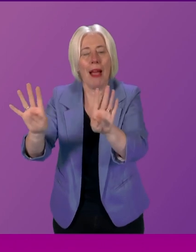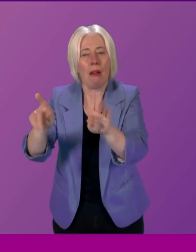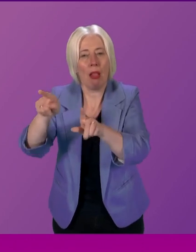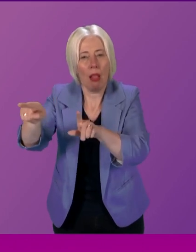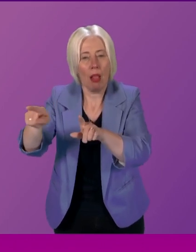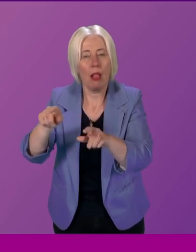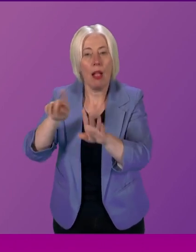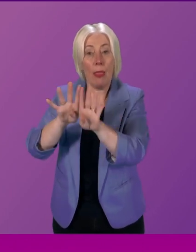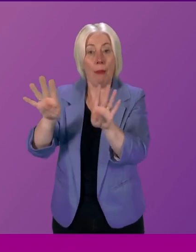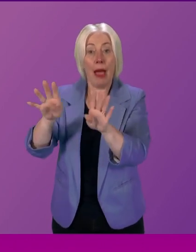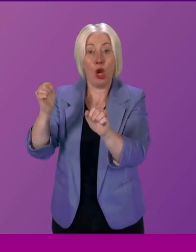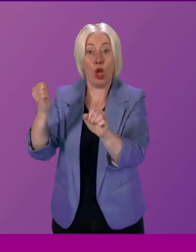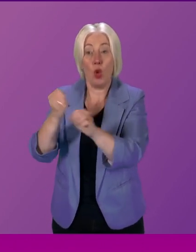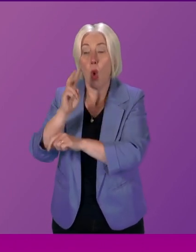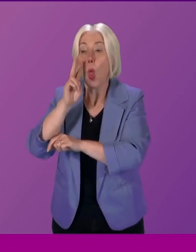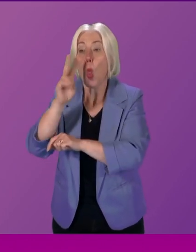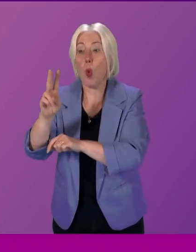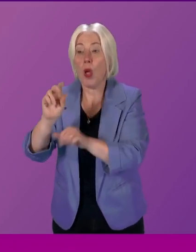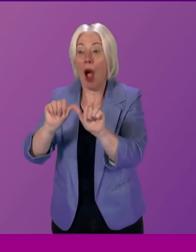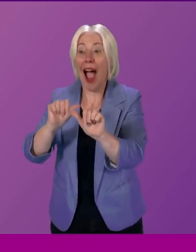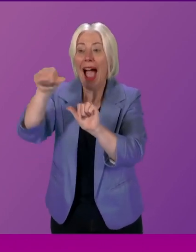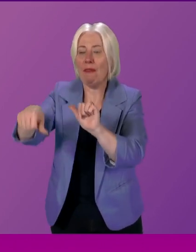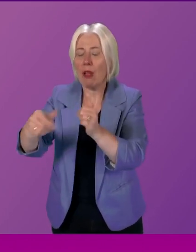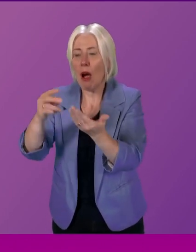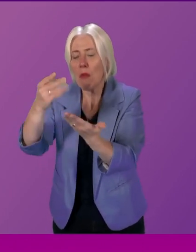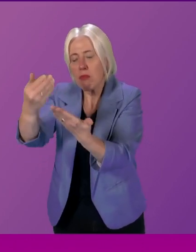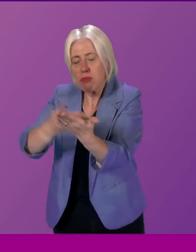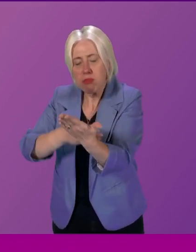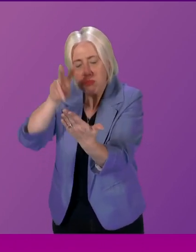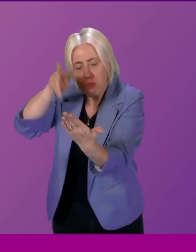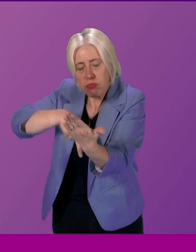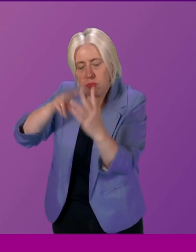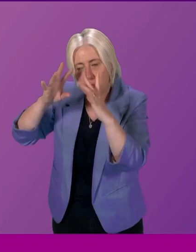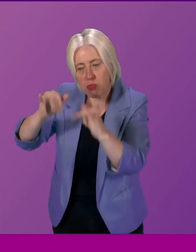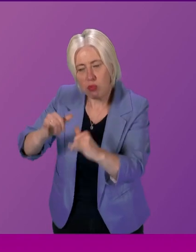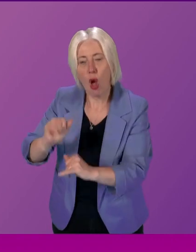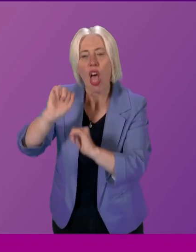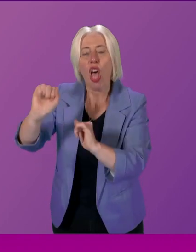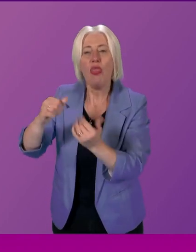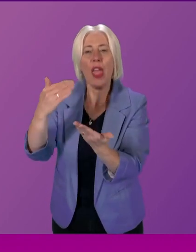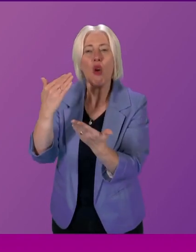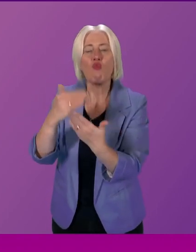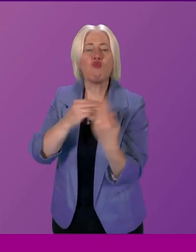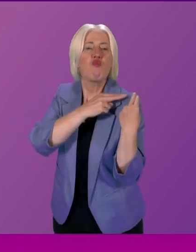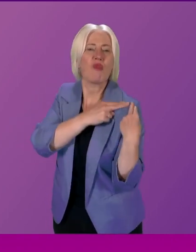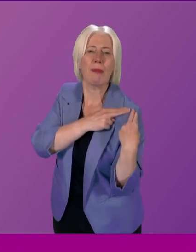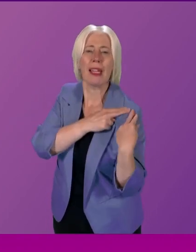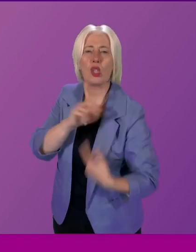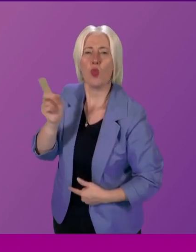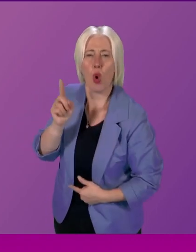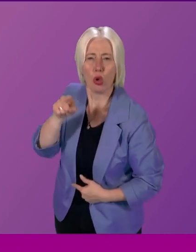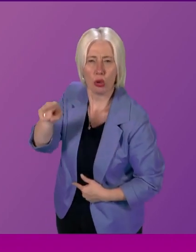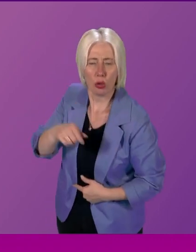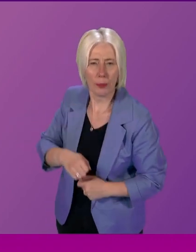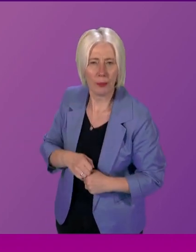do this post-legative scrutiny it is made clear to them what their remit is and how far they can actually go with